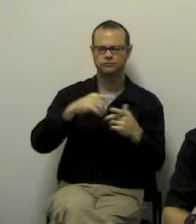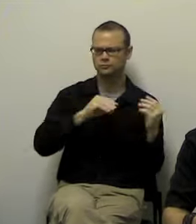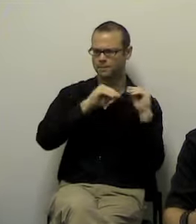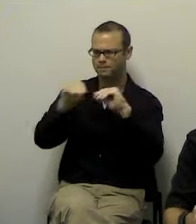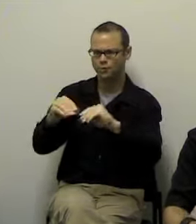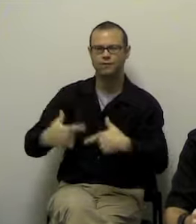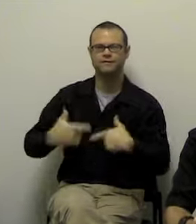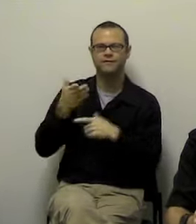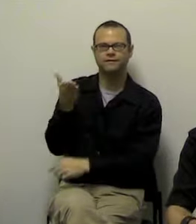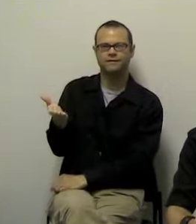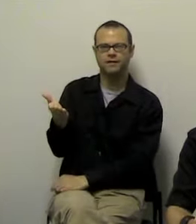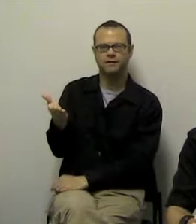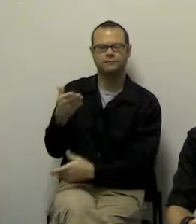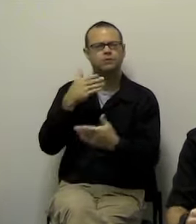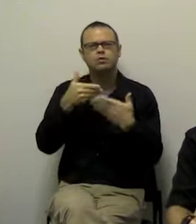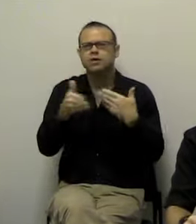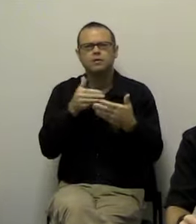today is the day that you can take flight.